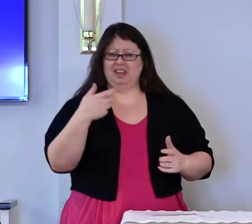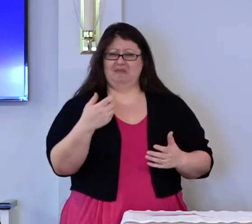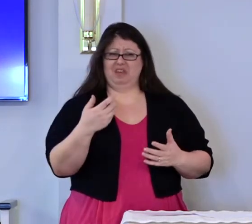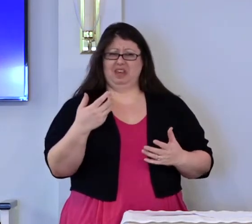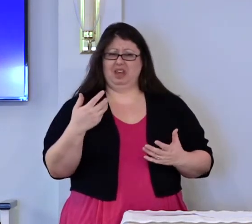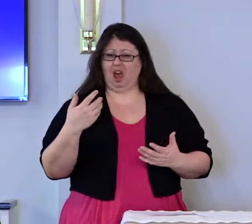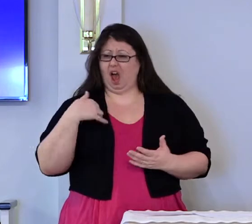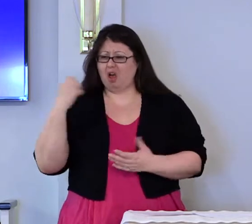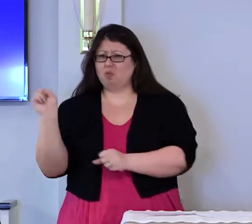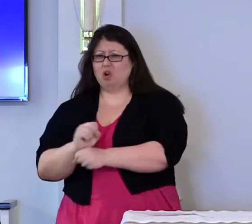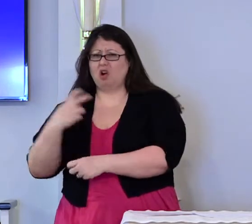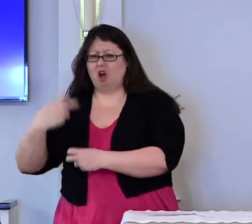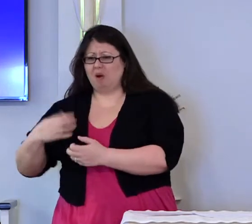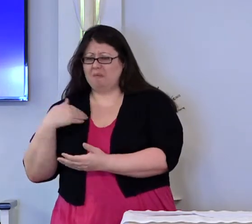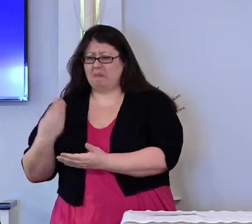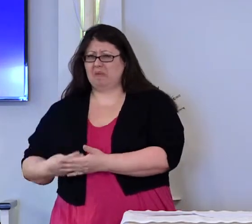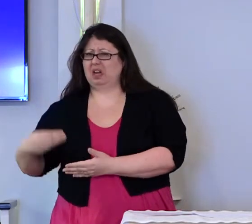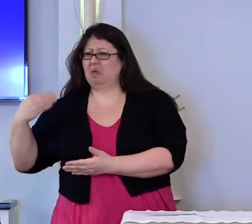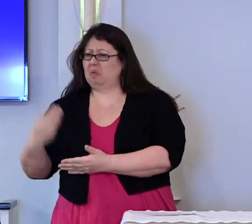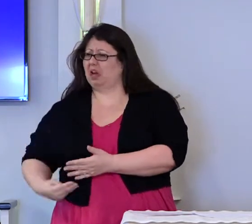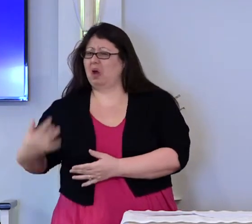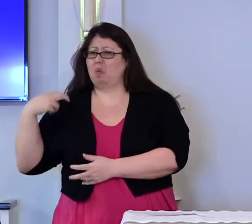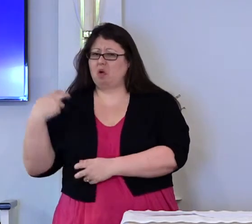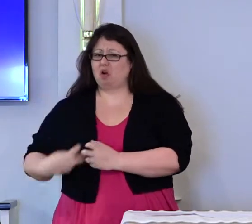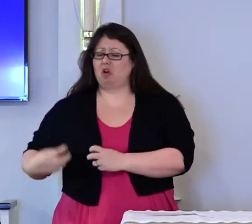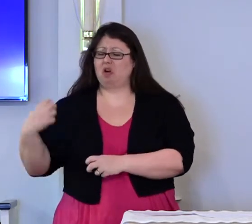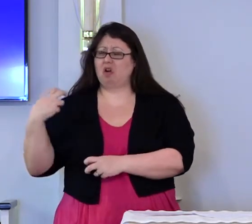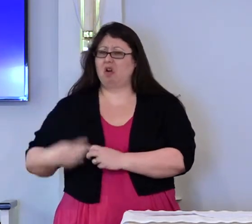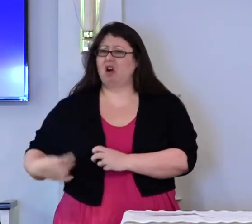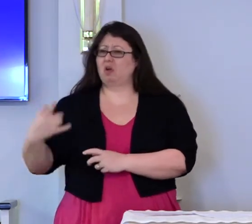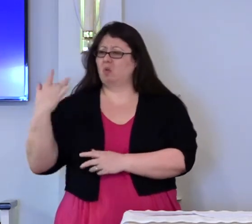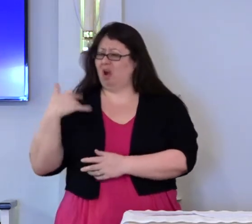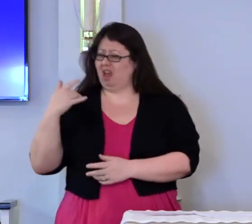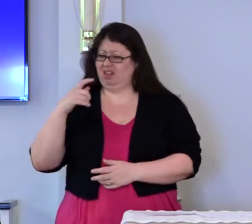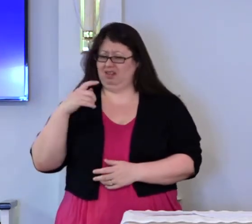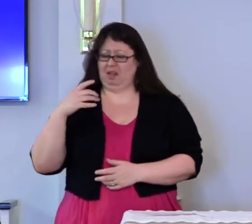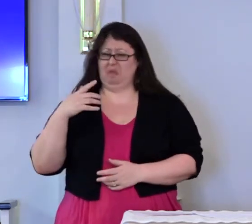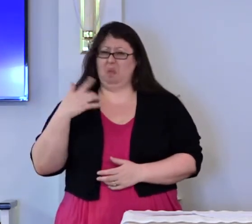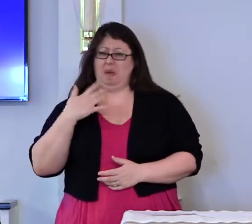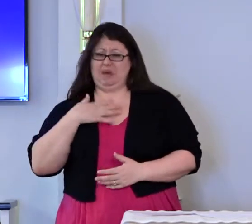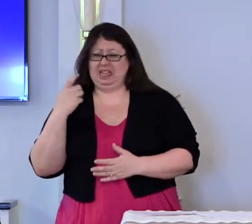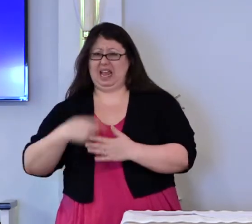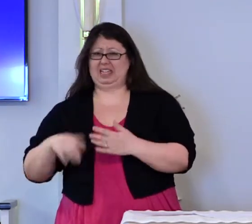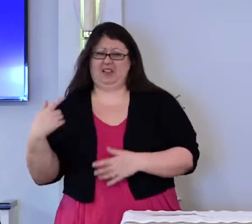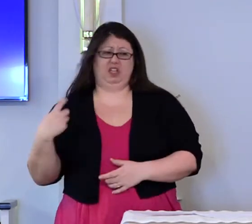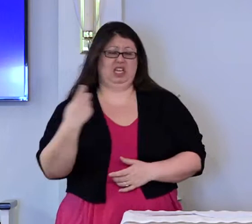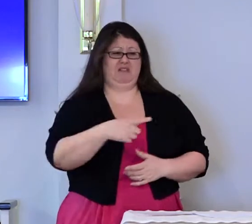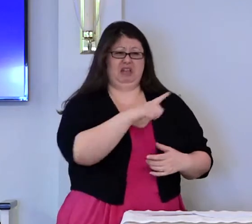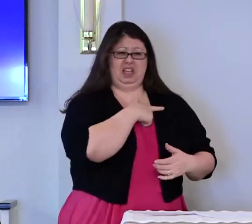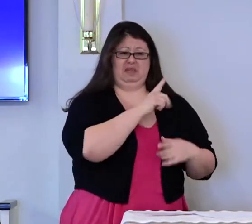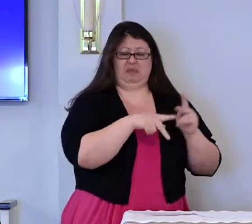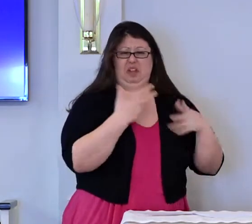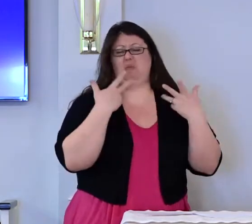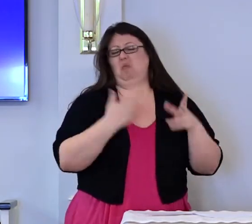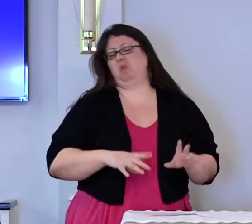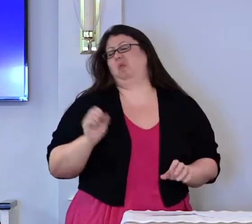his hard-earned tax dollars to lazy people who didn't want to work.